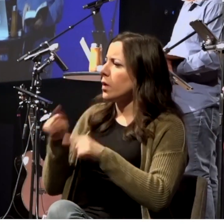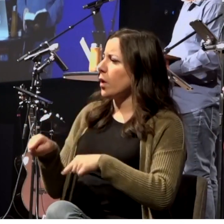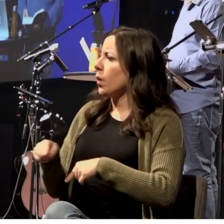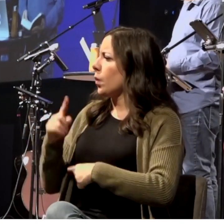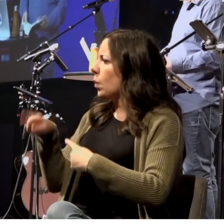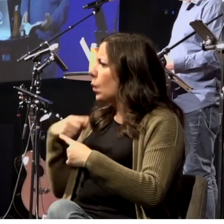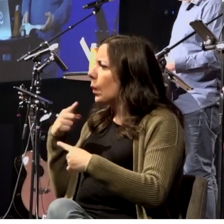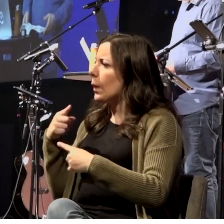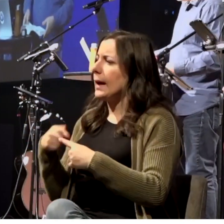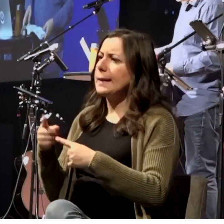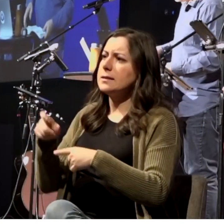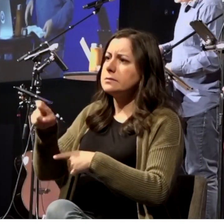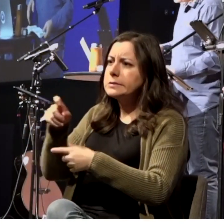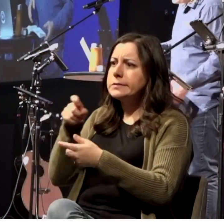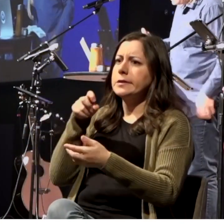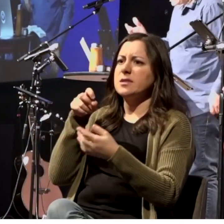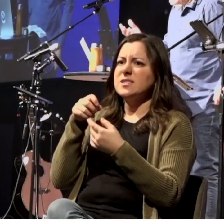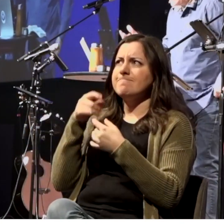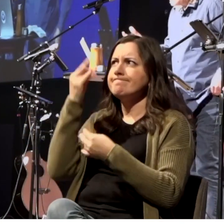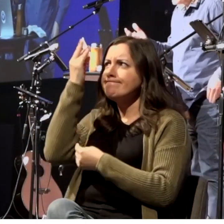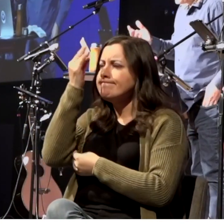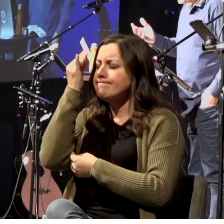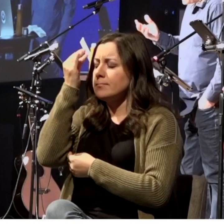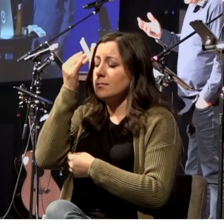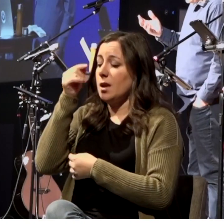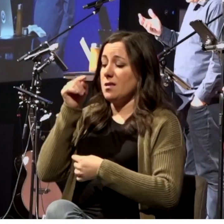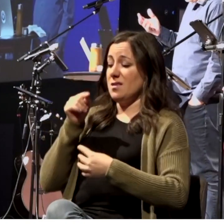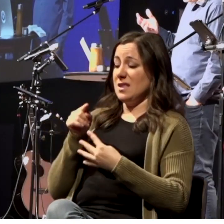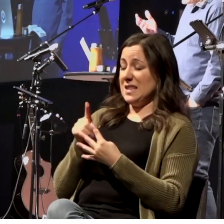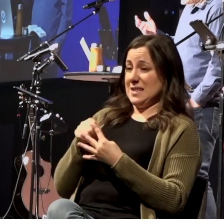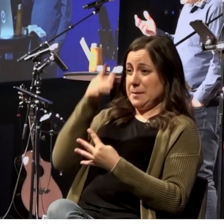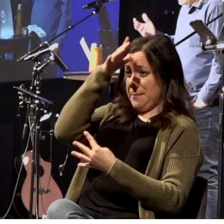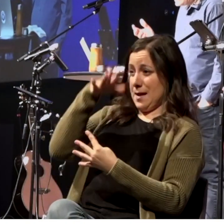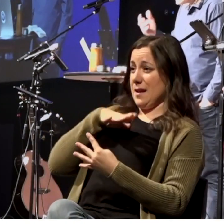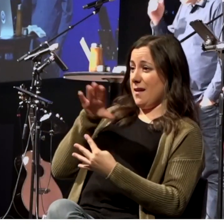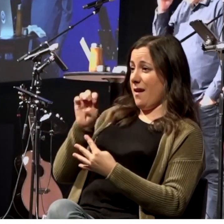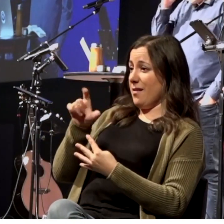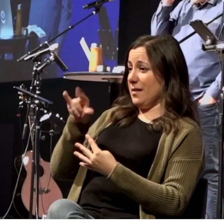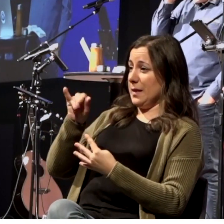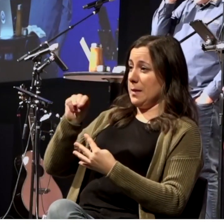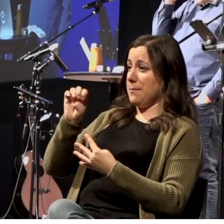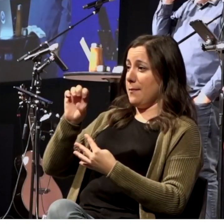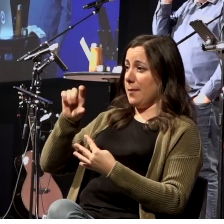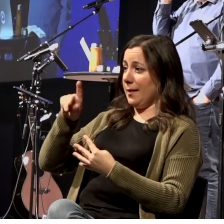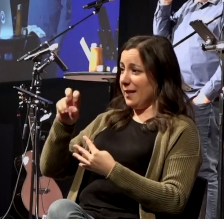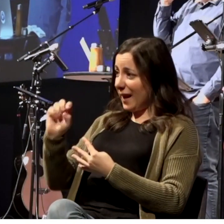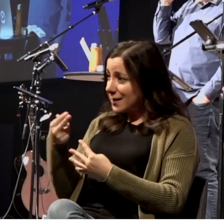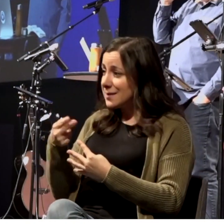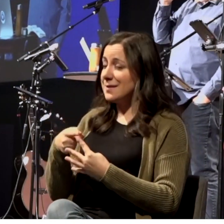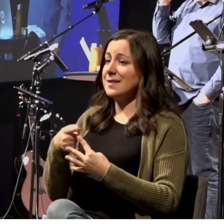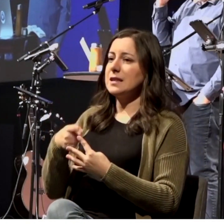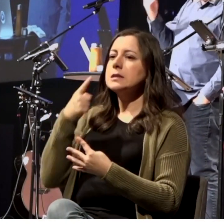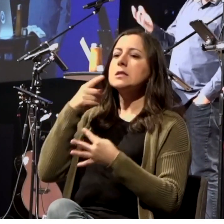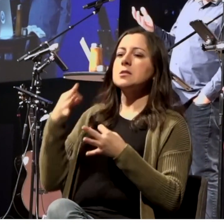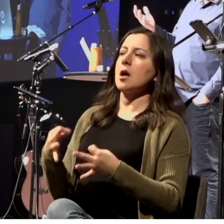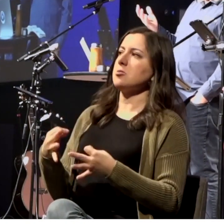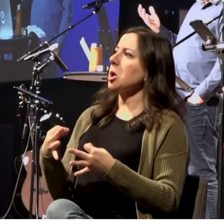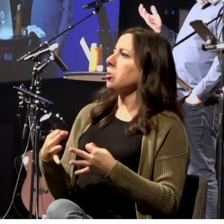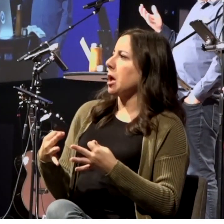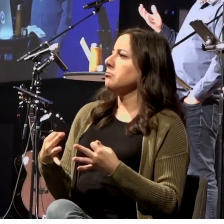down. And what Elimelech does is he decides, well, I'm here in the house of bread,